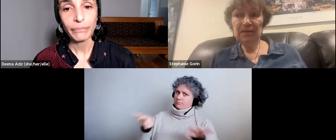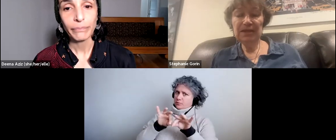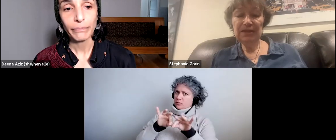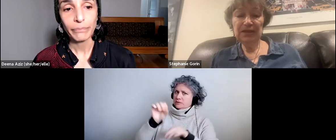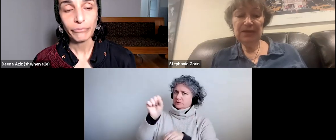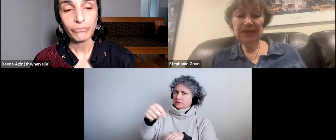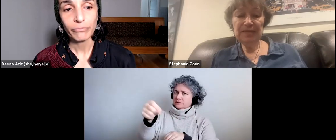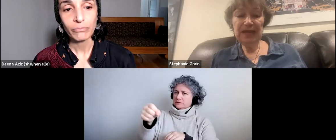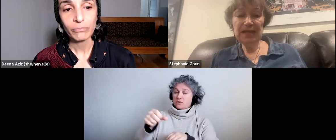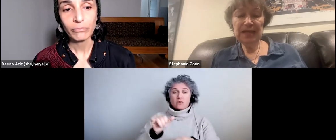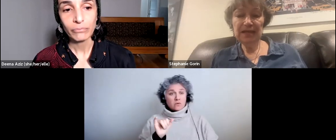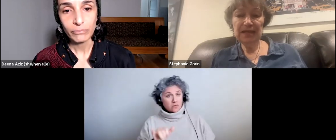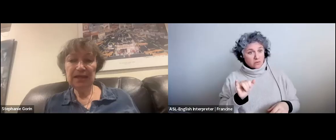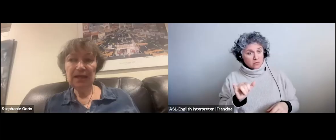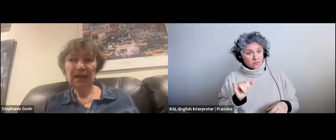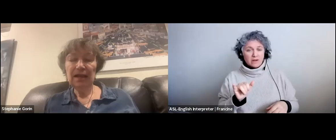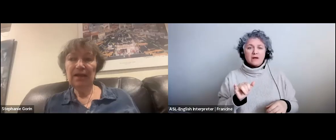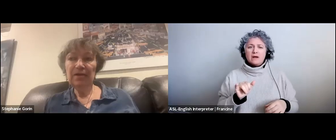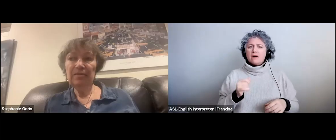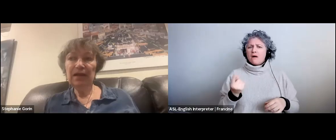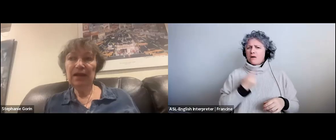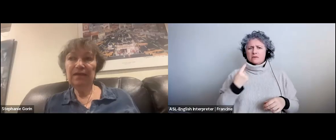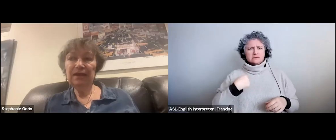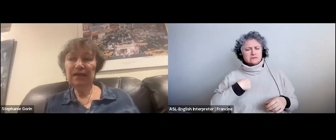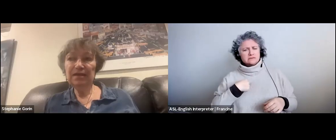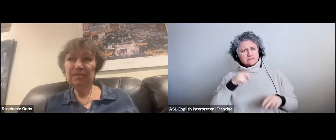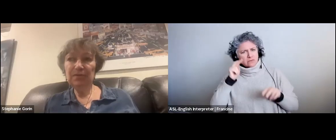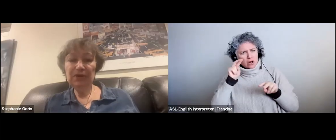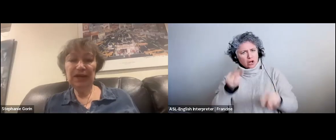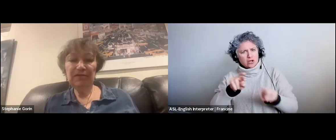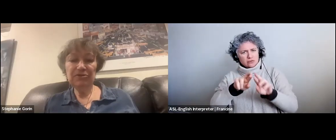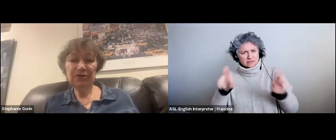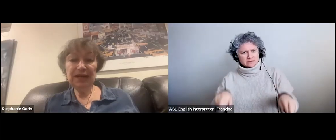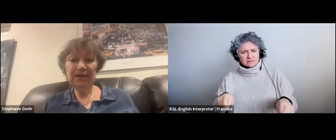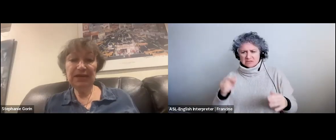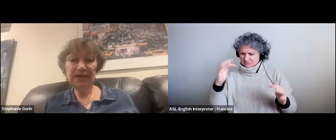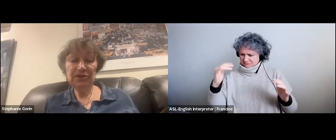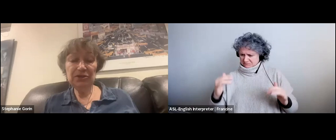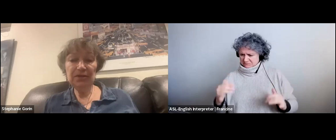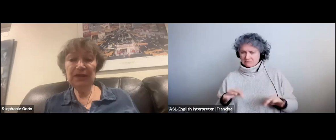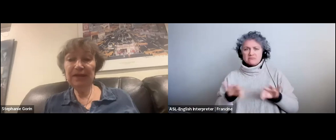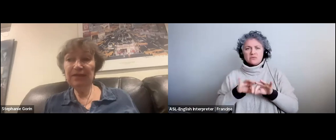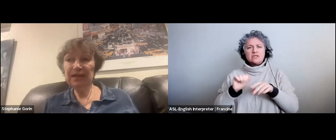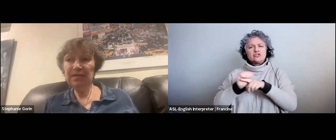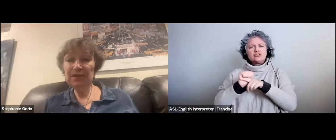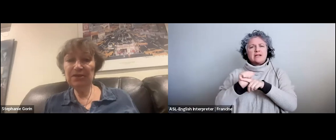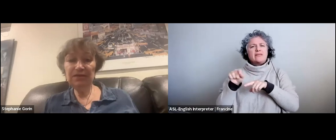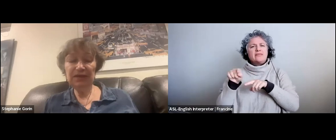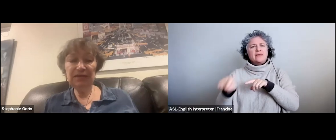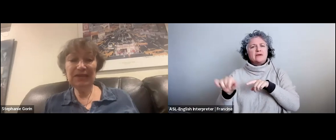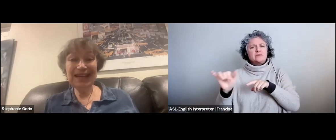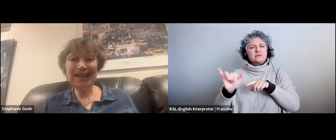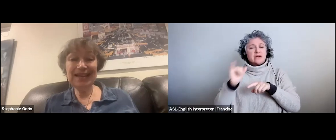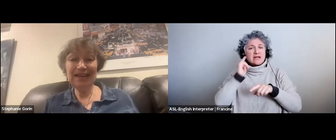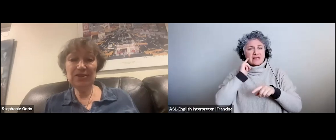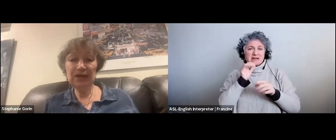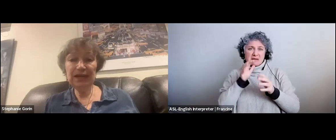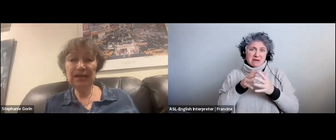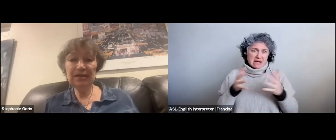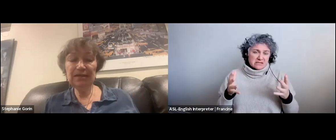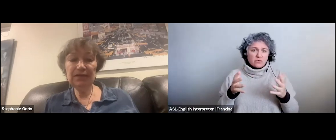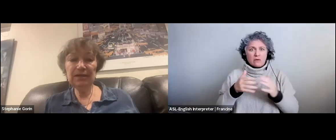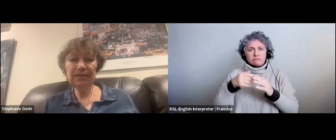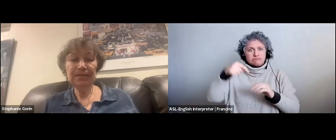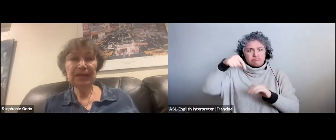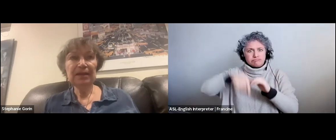i always look at the resume um i think it's important to have your training on there too if you haven't done much if there's any kind of